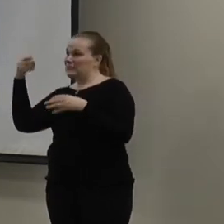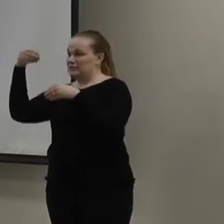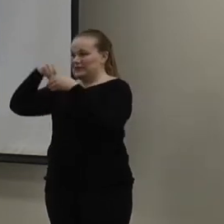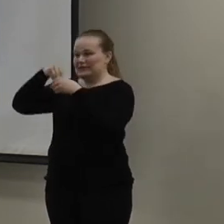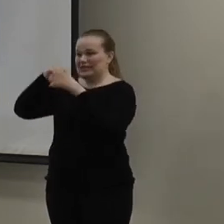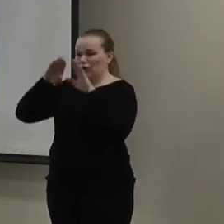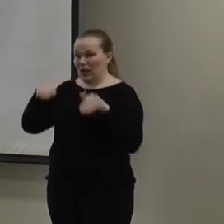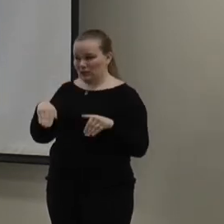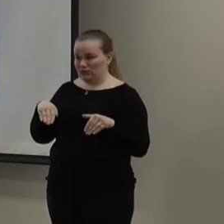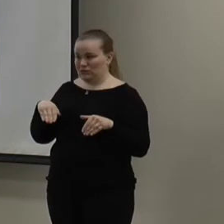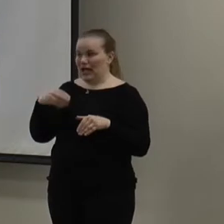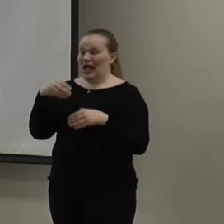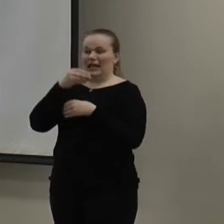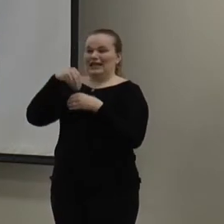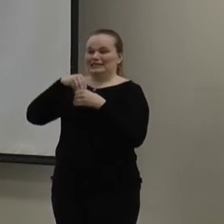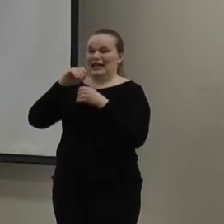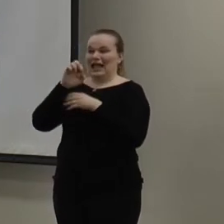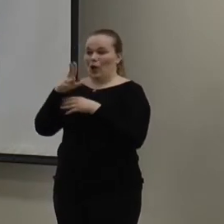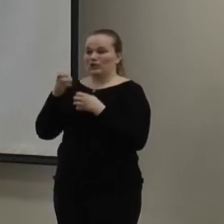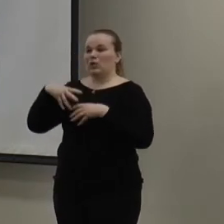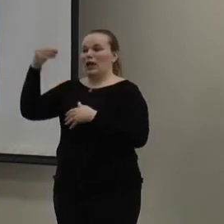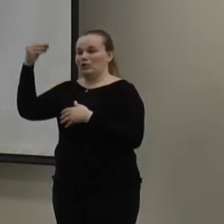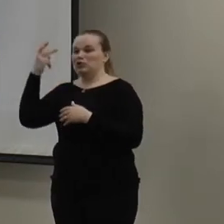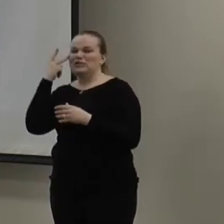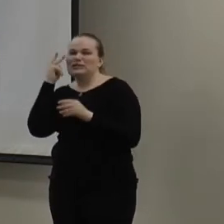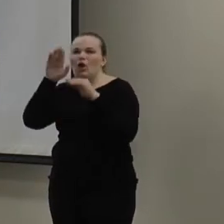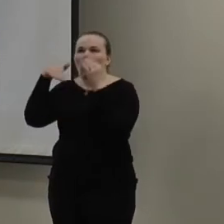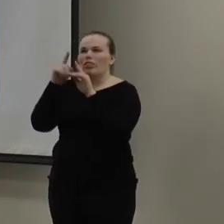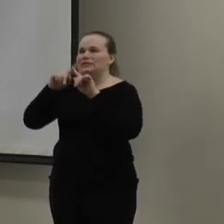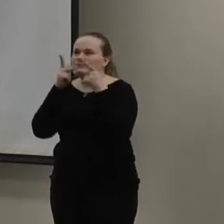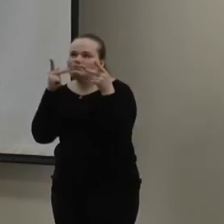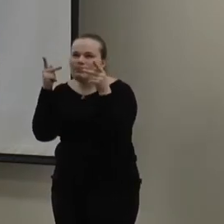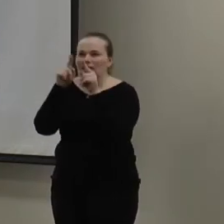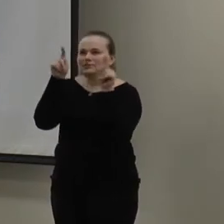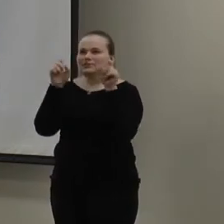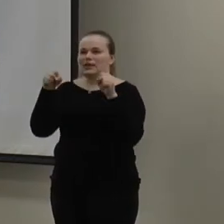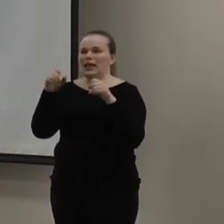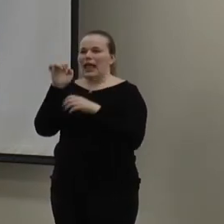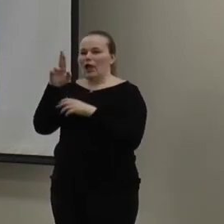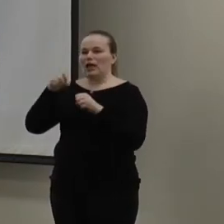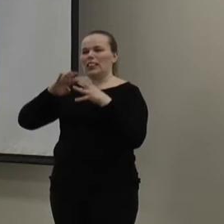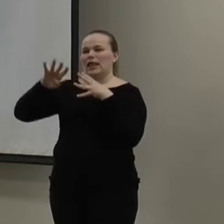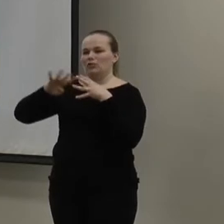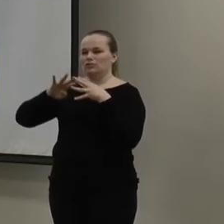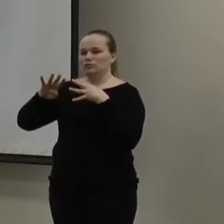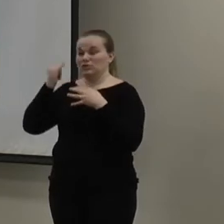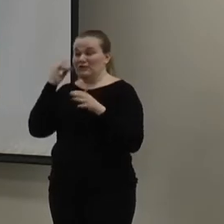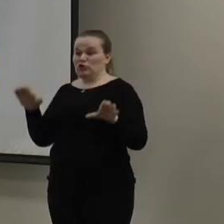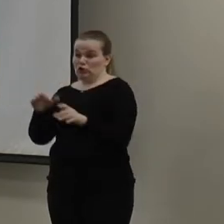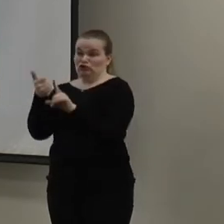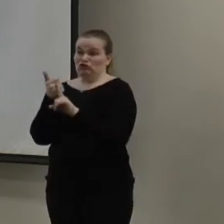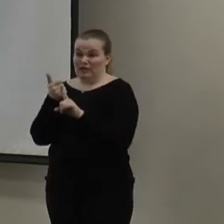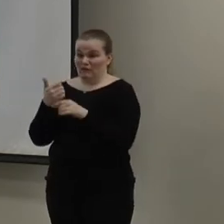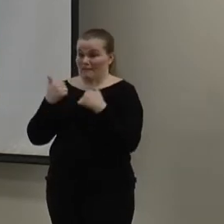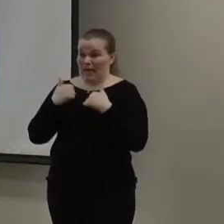and the inside air is going down. So, that way you can see where all your infiltration is. So, being a do-it-yourself kind of backpack